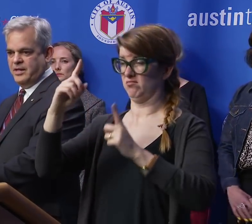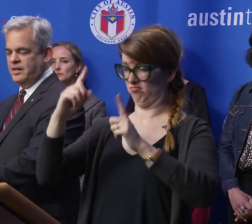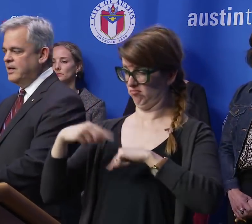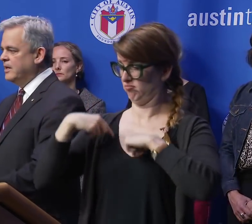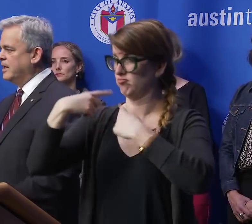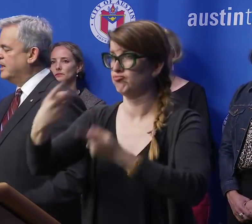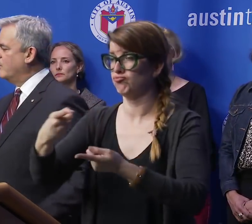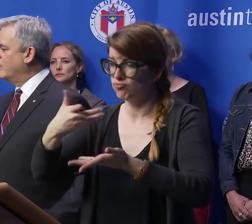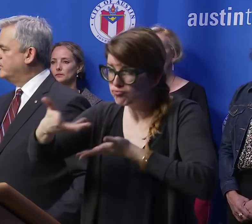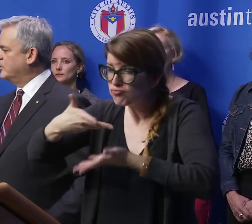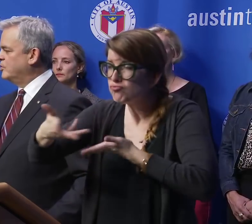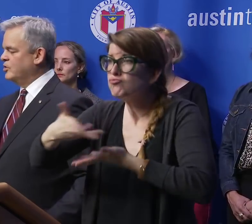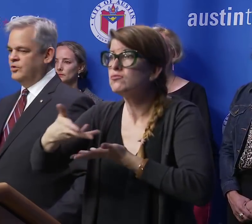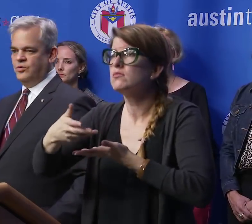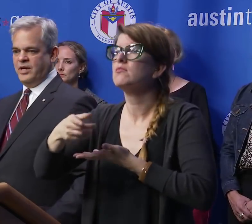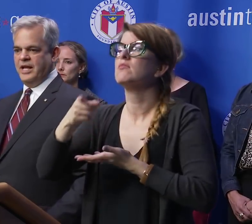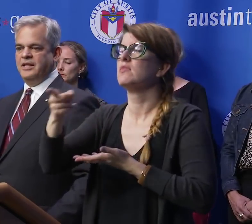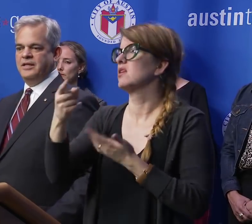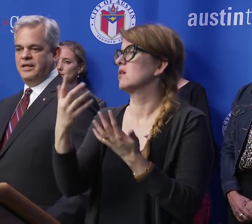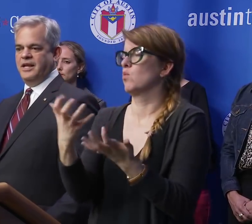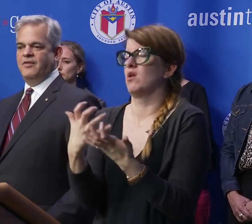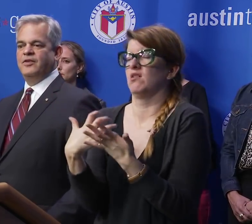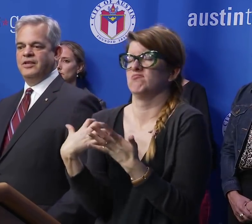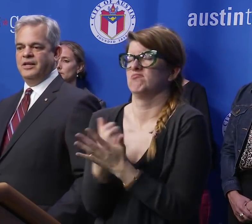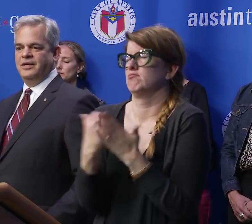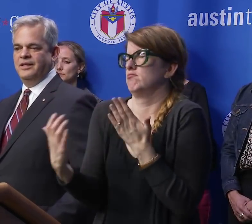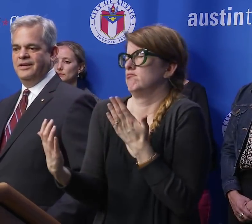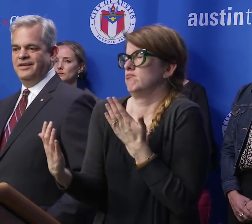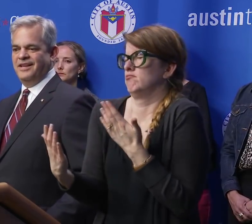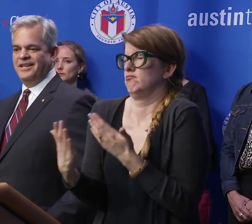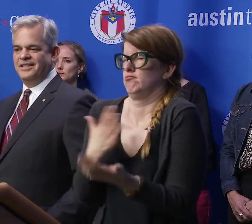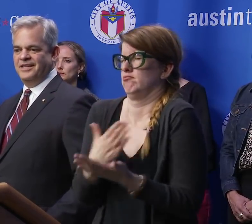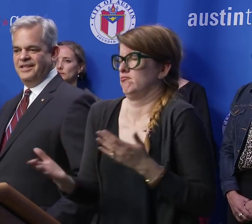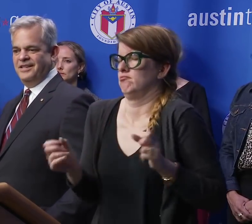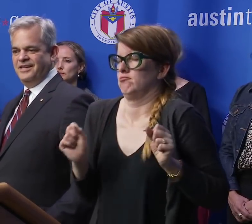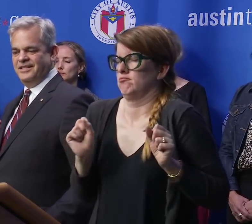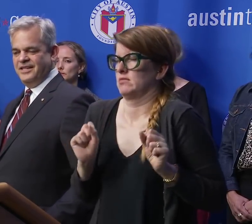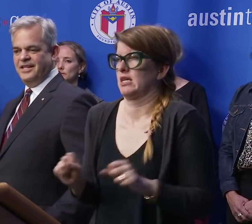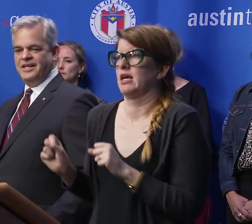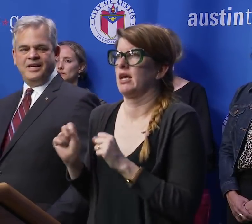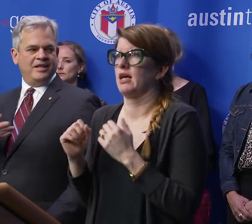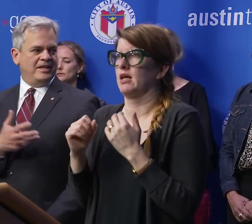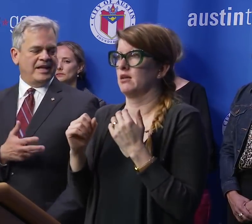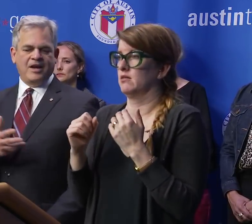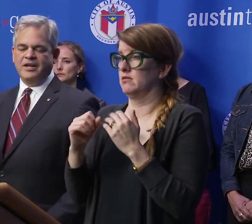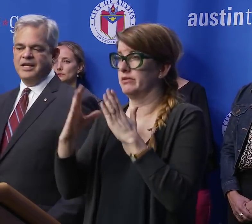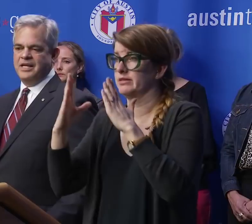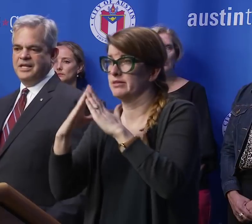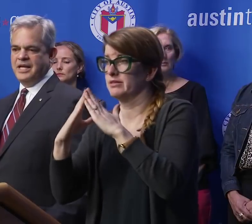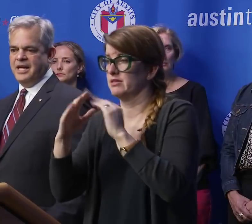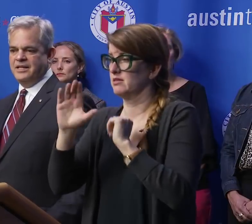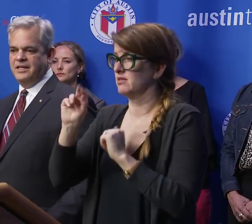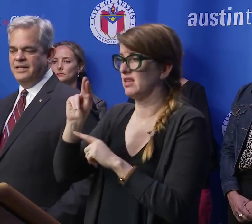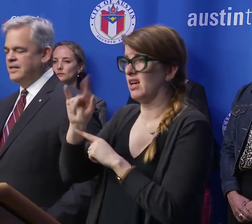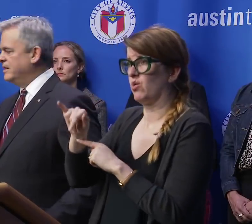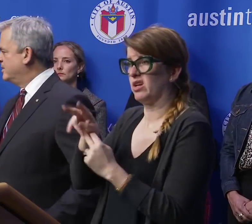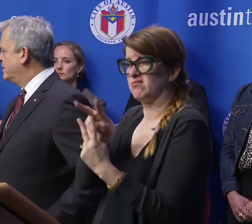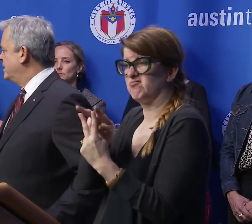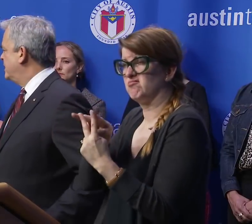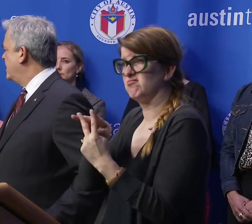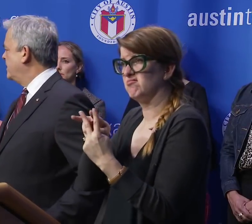has been that they want to do anything and everything, that the city and the county indicate